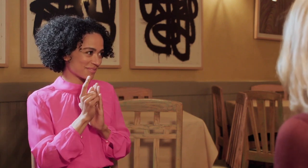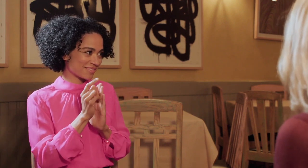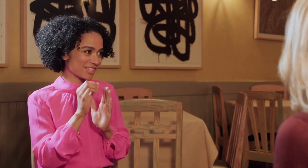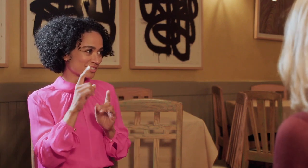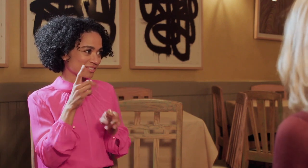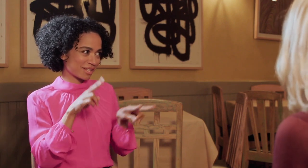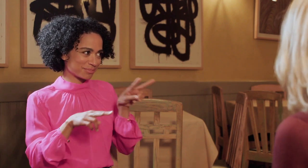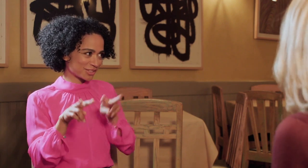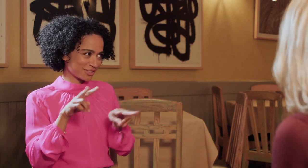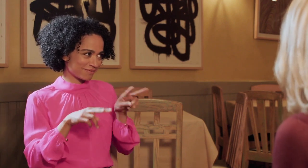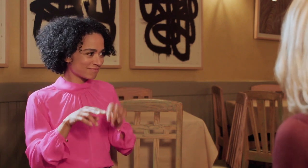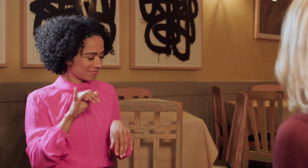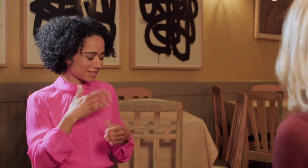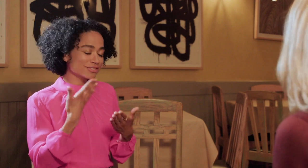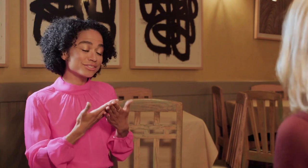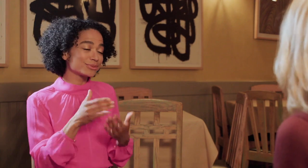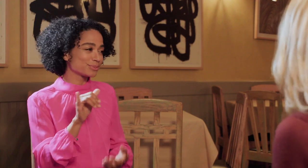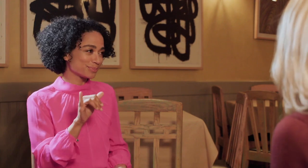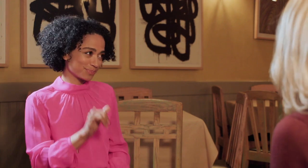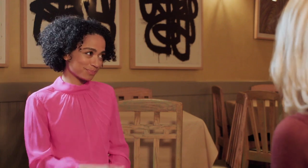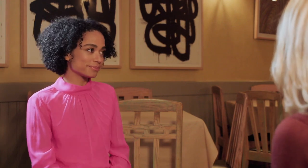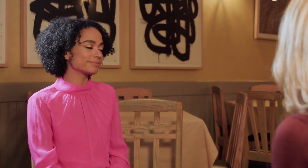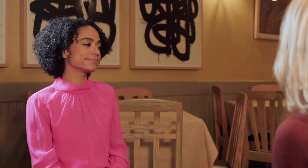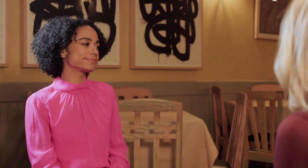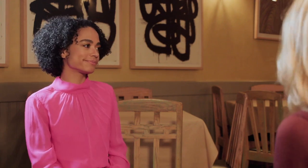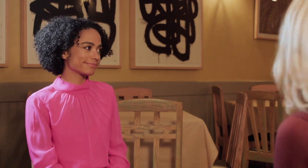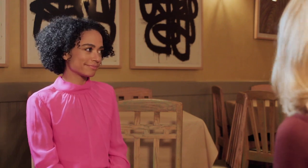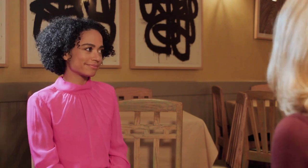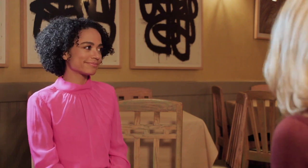at that moment and just observe because that's good too.